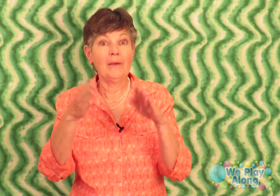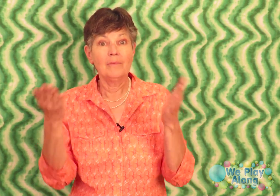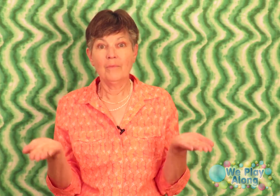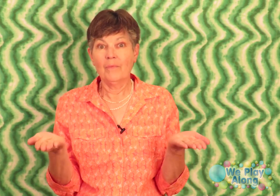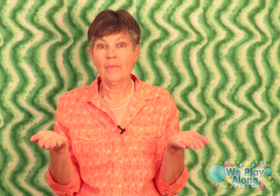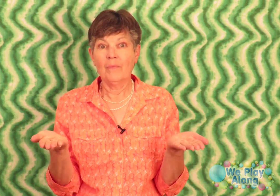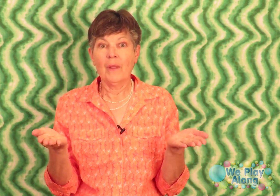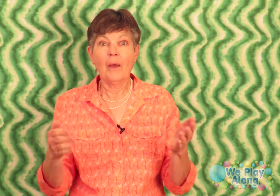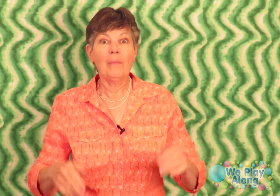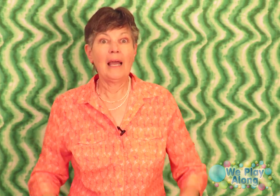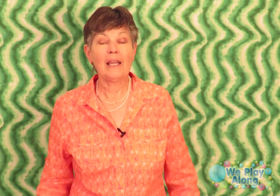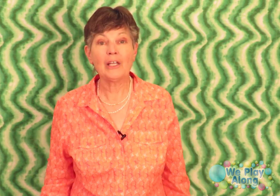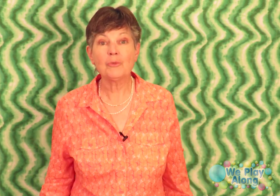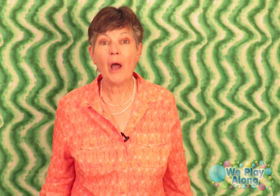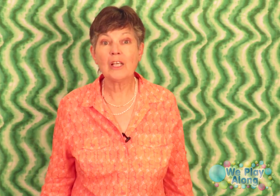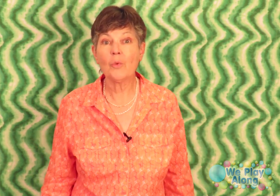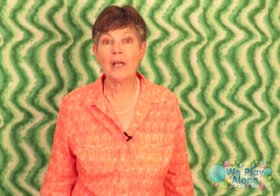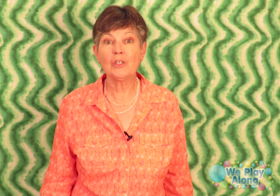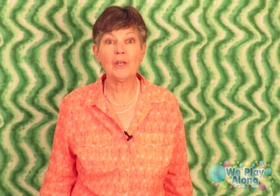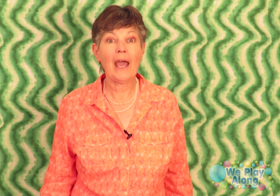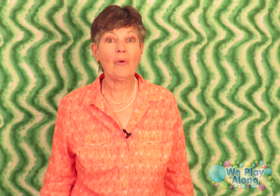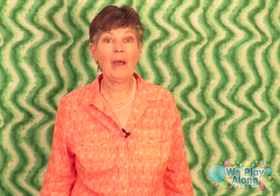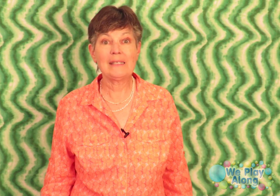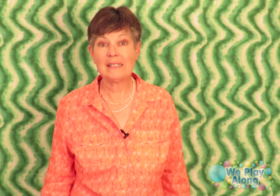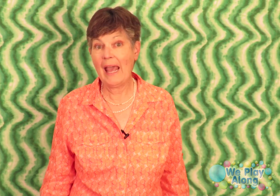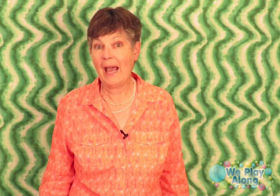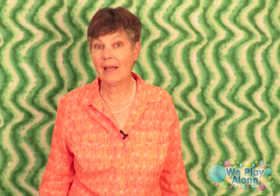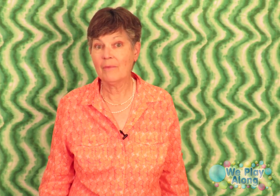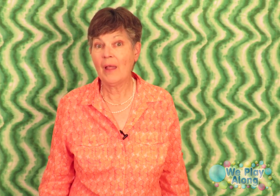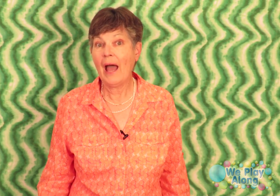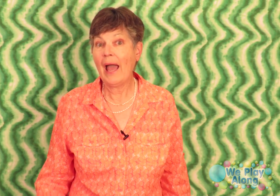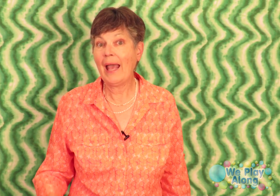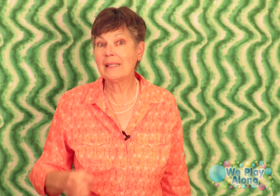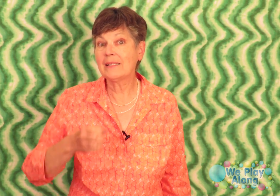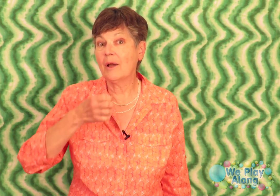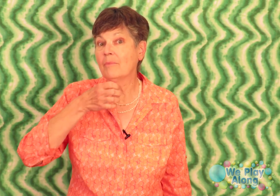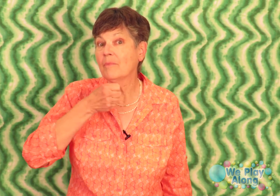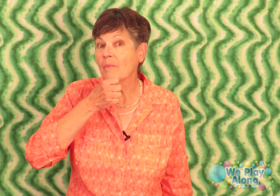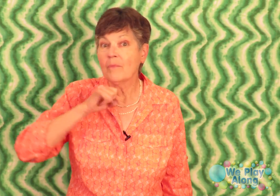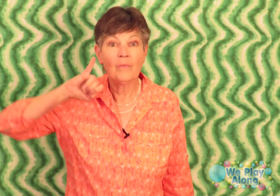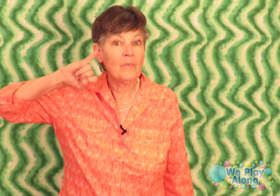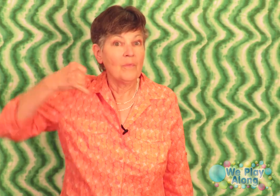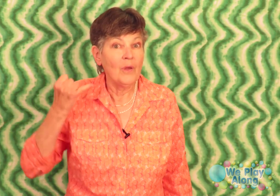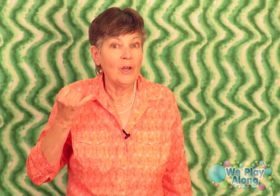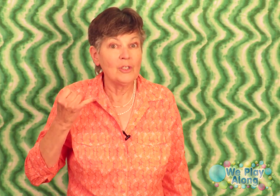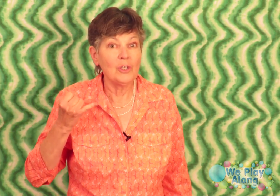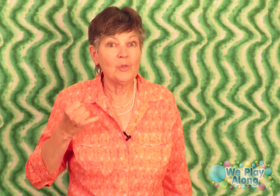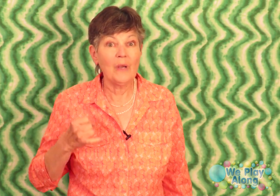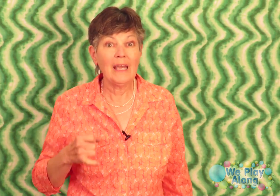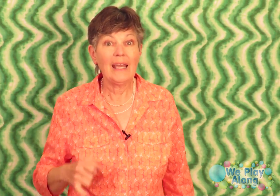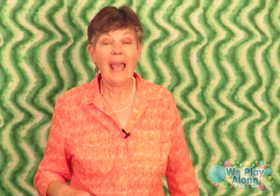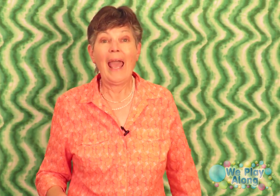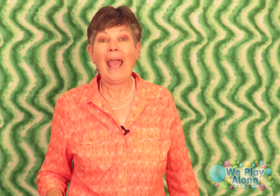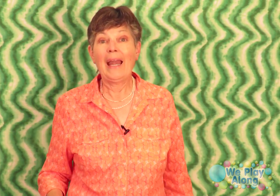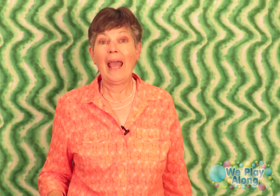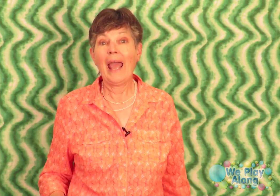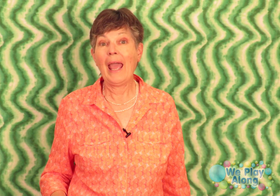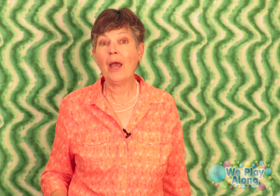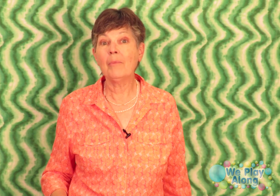my lunch box where I took out my snack I had some to drink and a ham